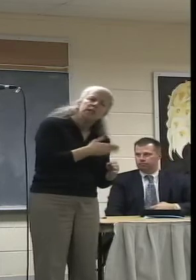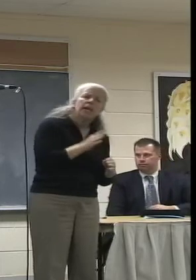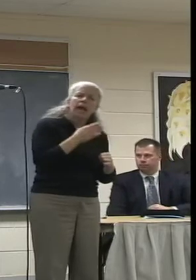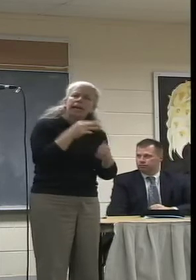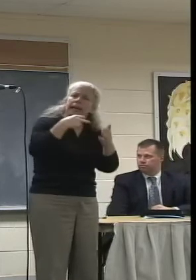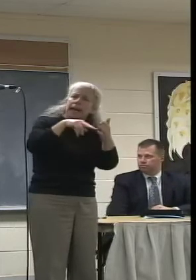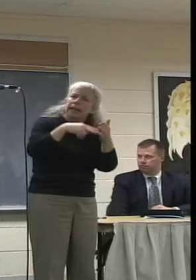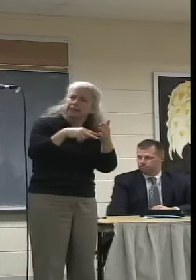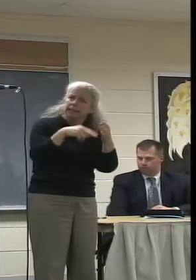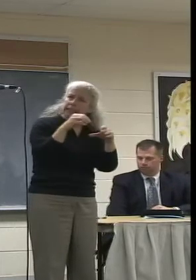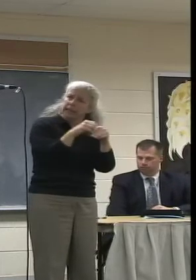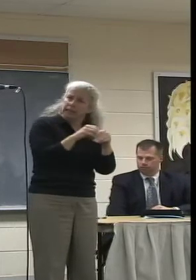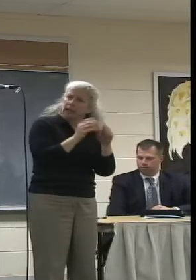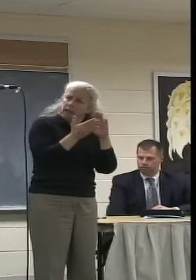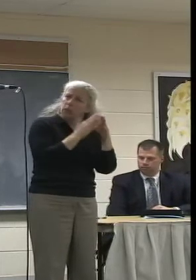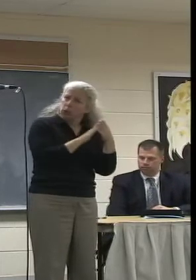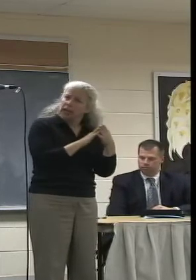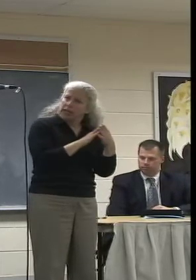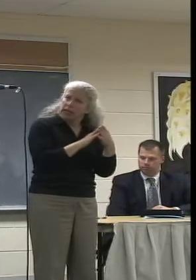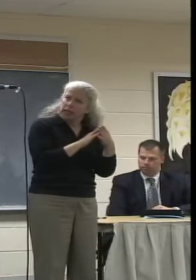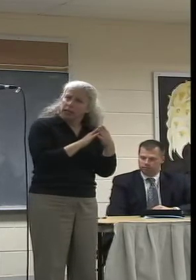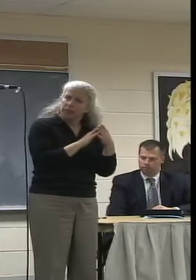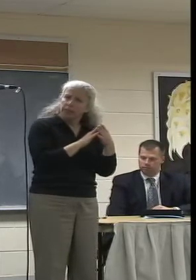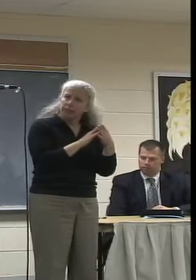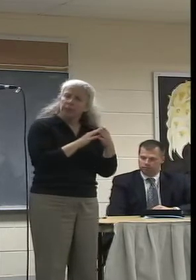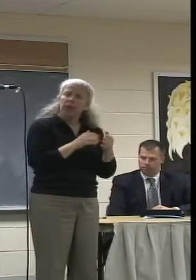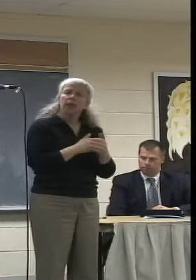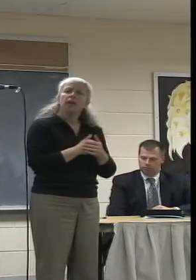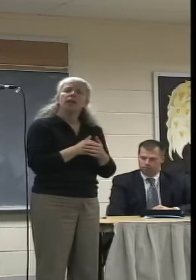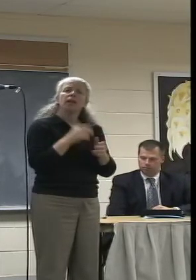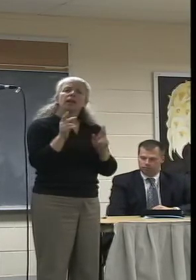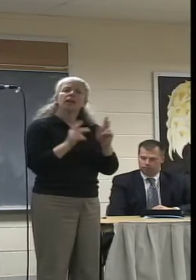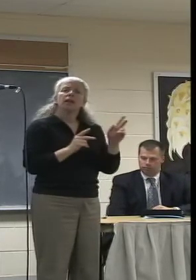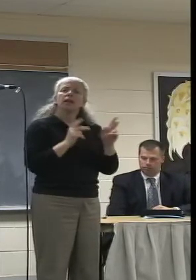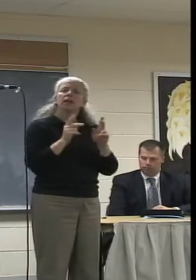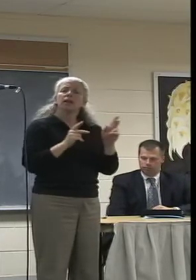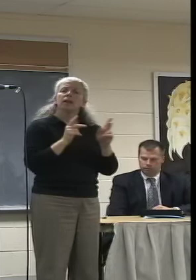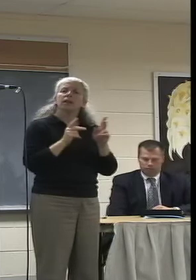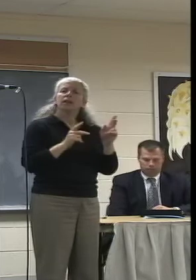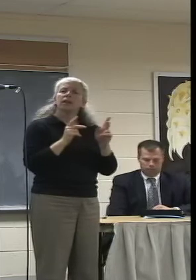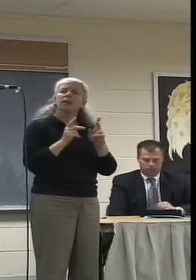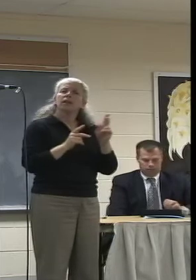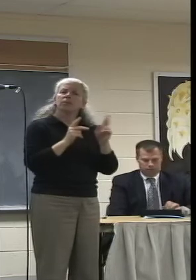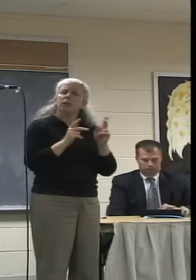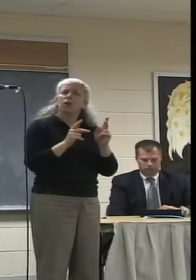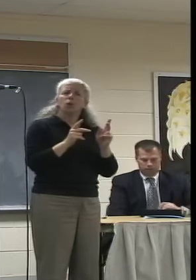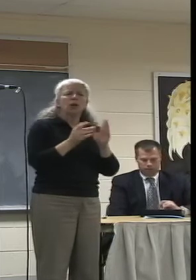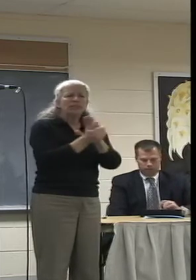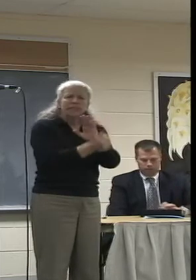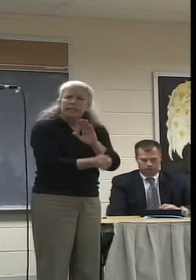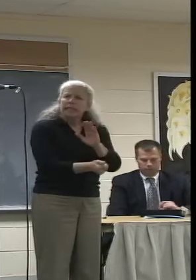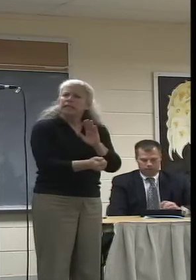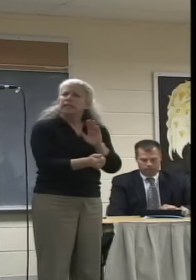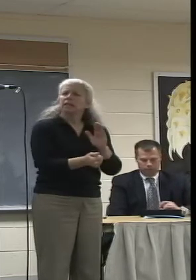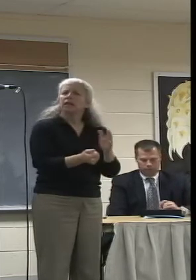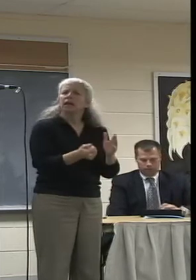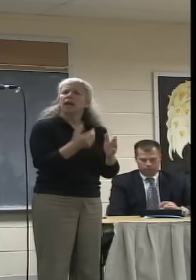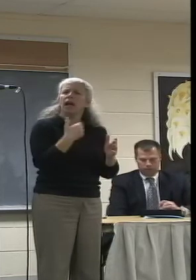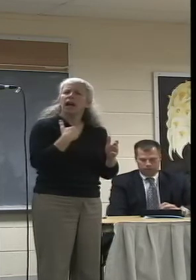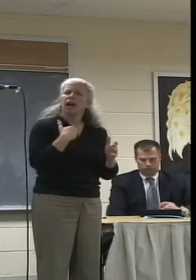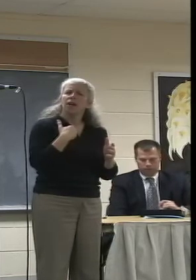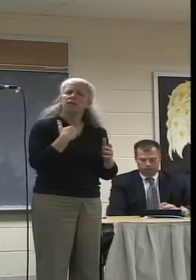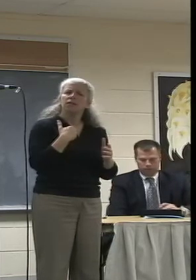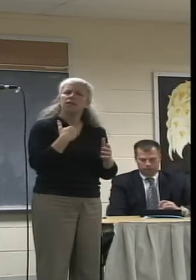in the community who have a lot of talent to offer,